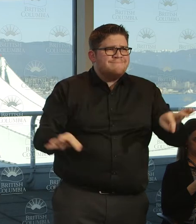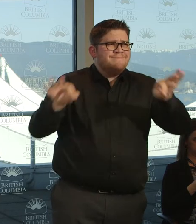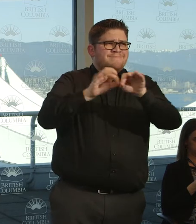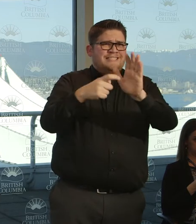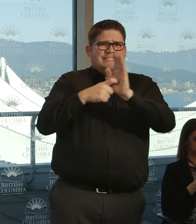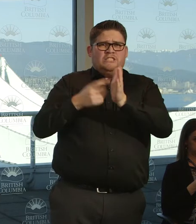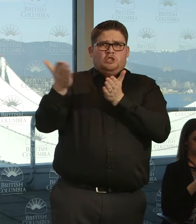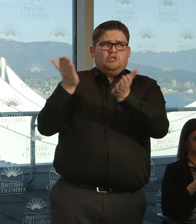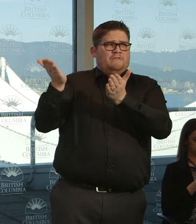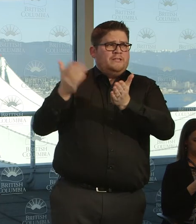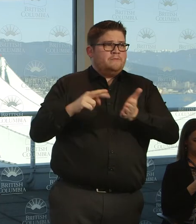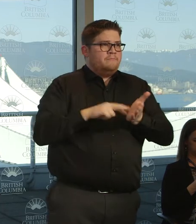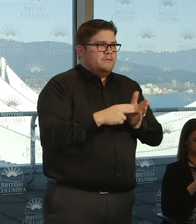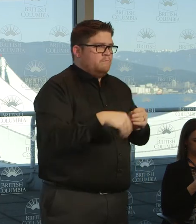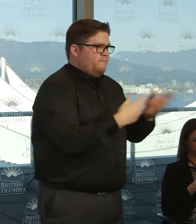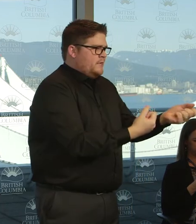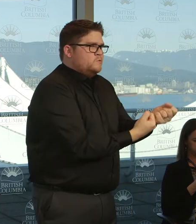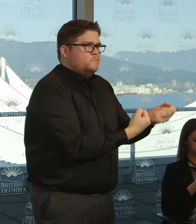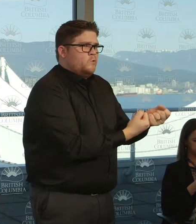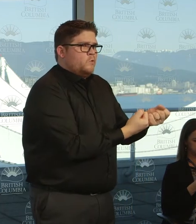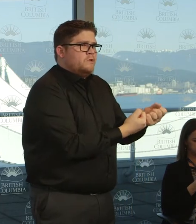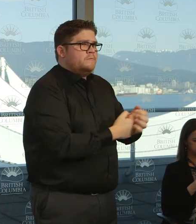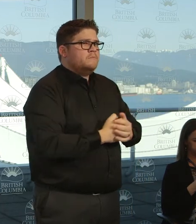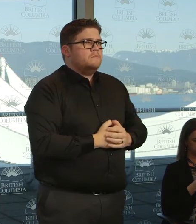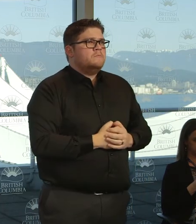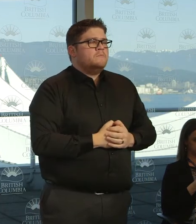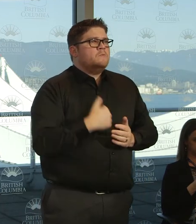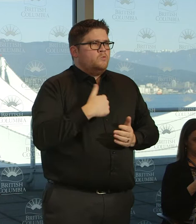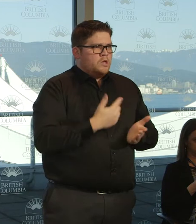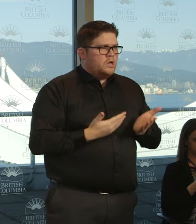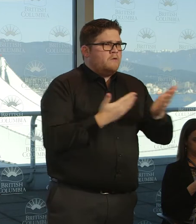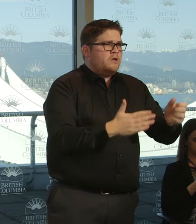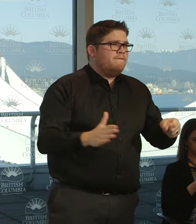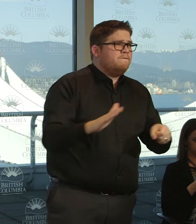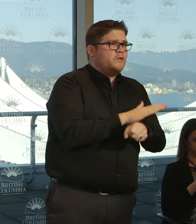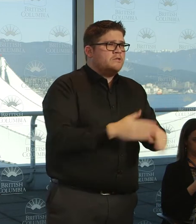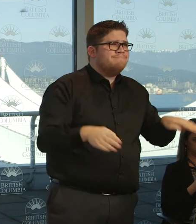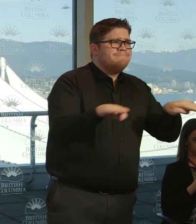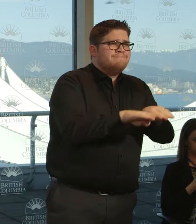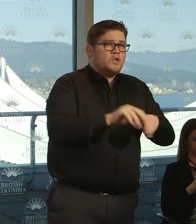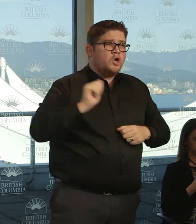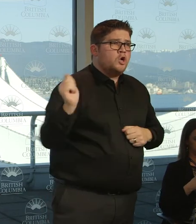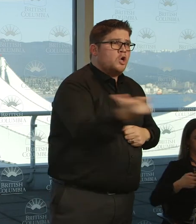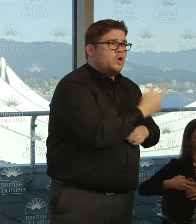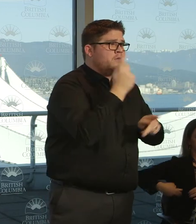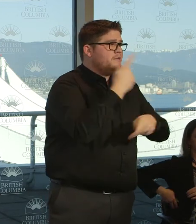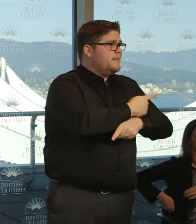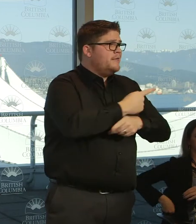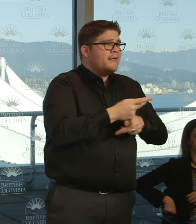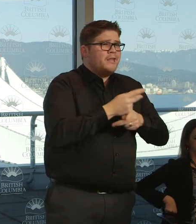have not recommended blanket closing of childcare services because they are essential services for our